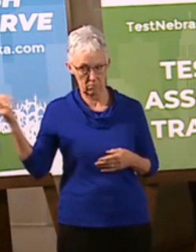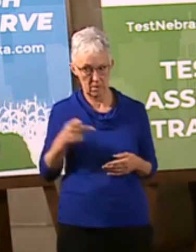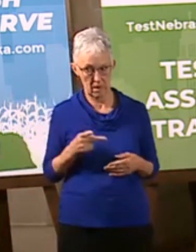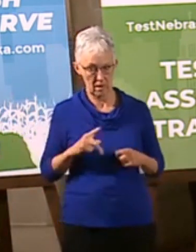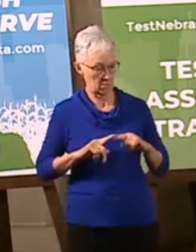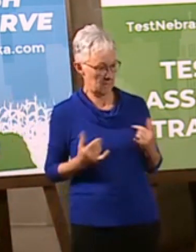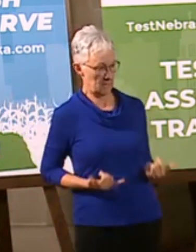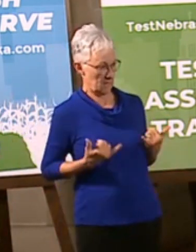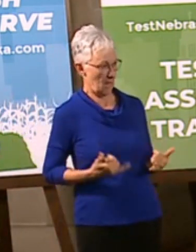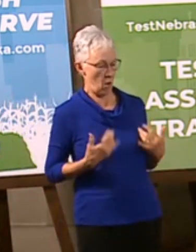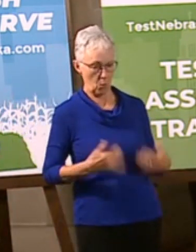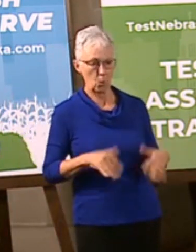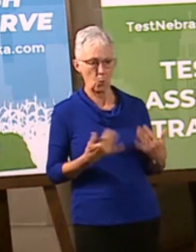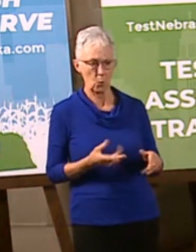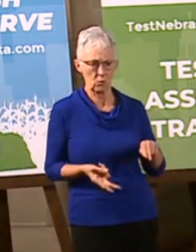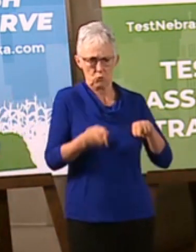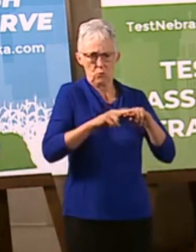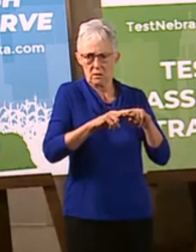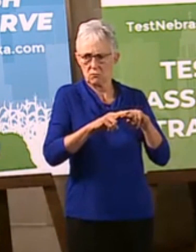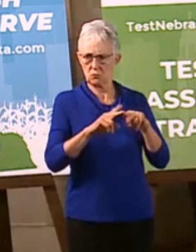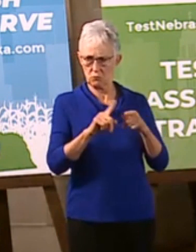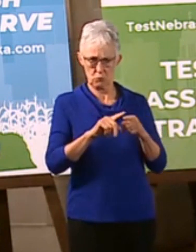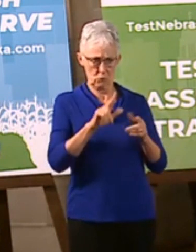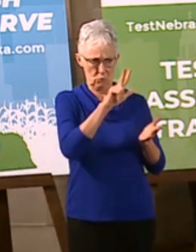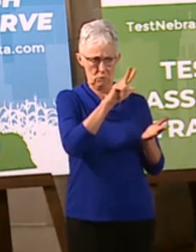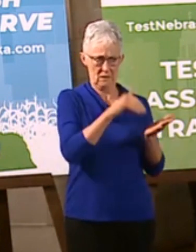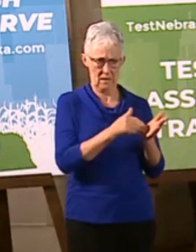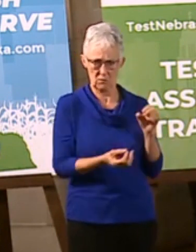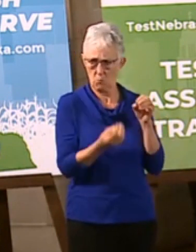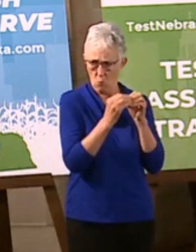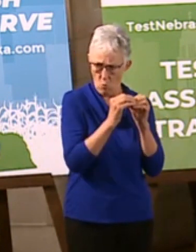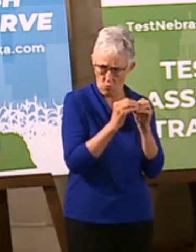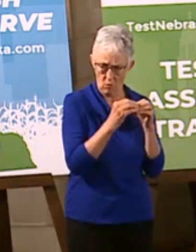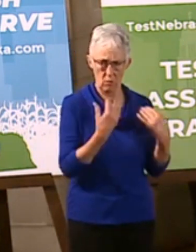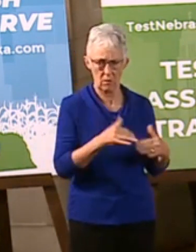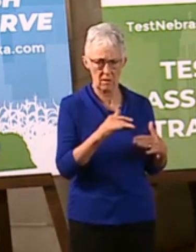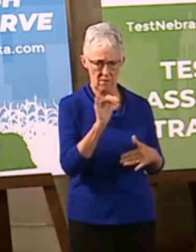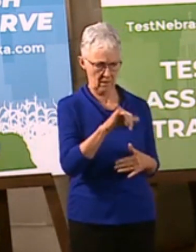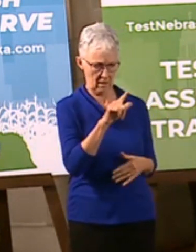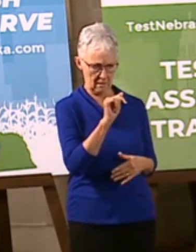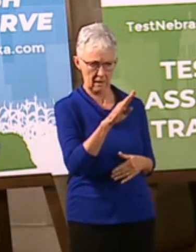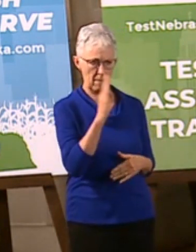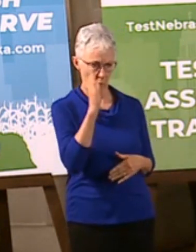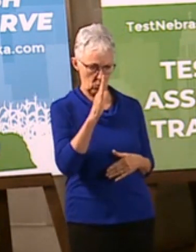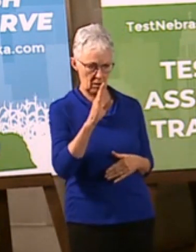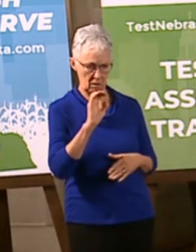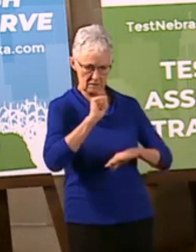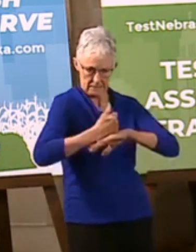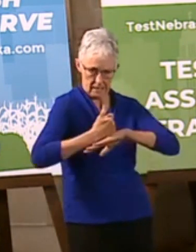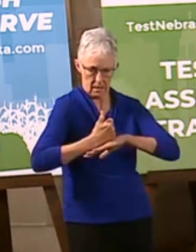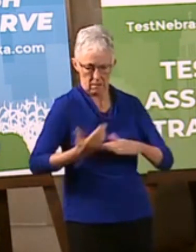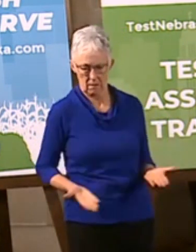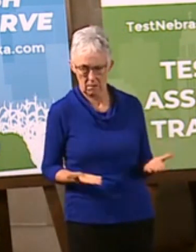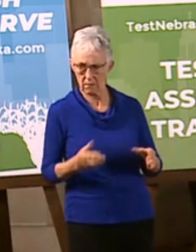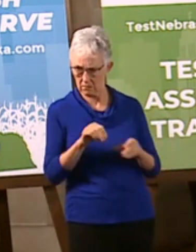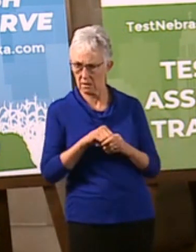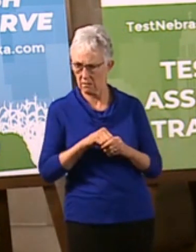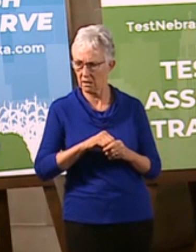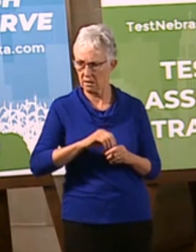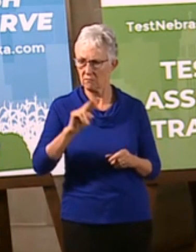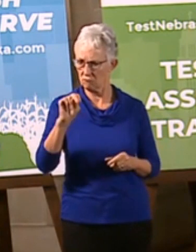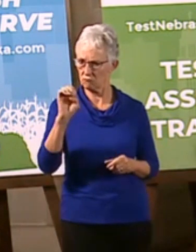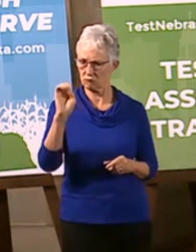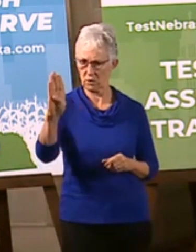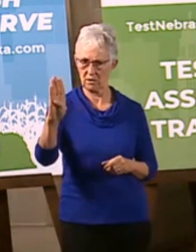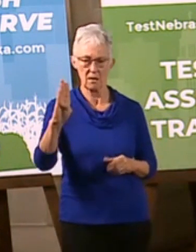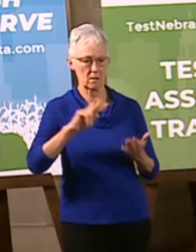will take up our testing capability dramatically. There'll be a lab that will be located here in the state that allow us to do much more testing